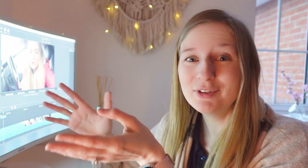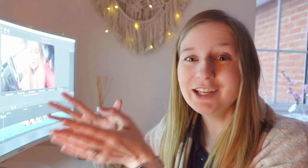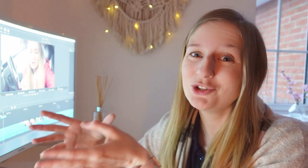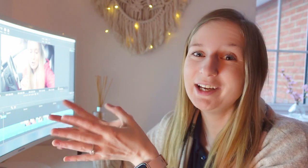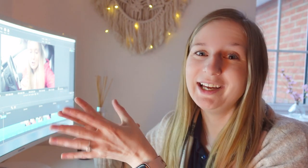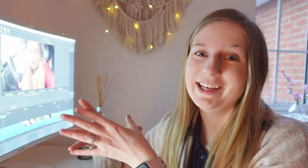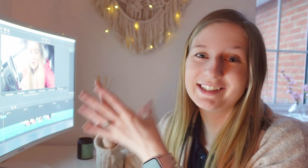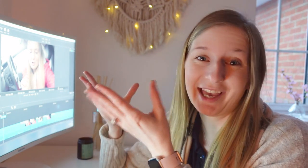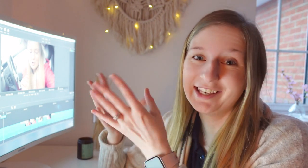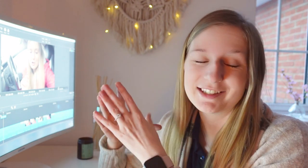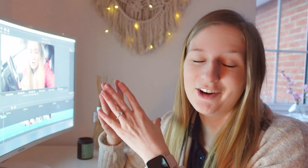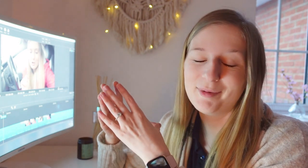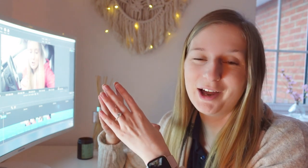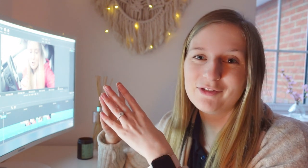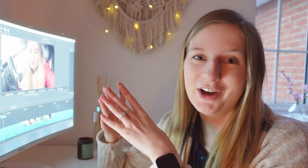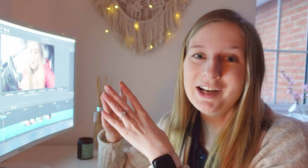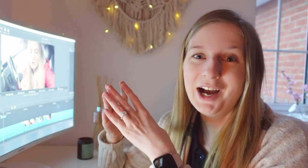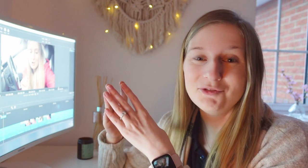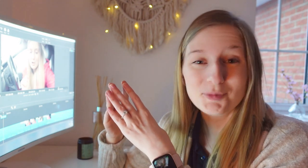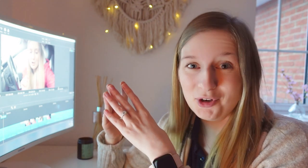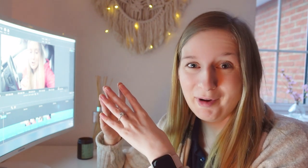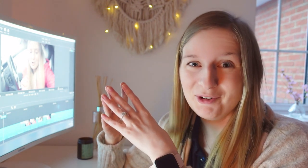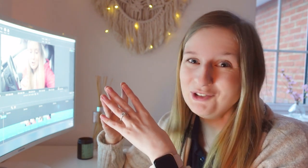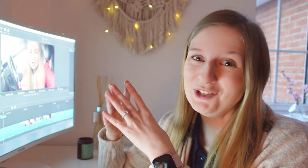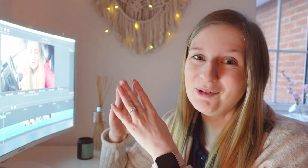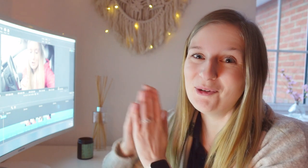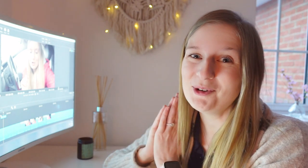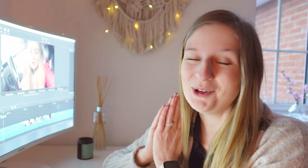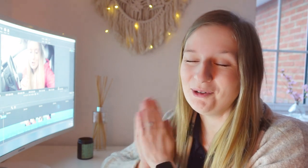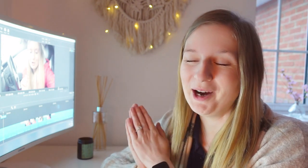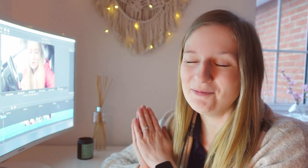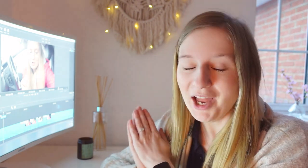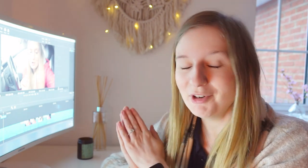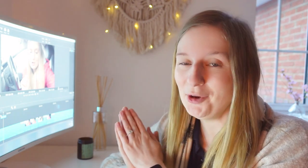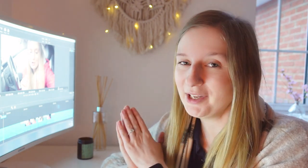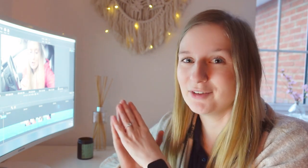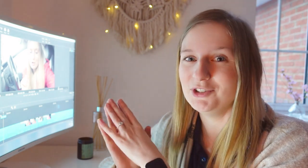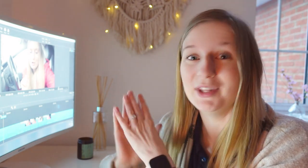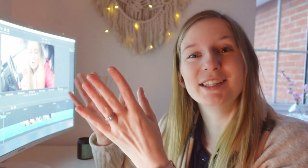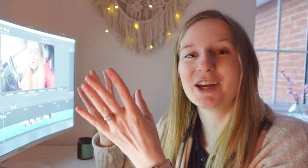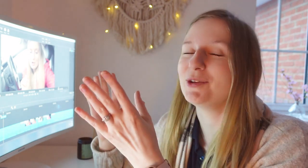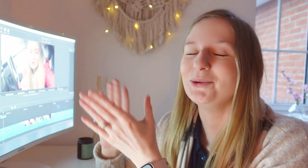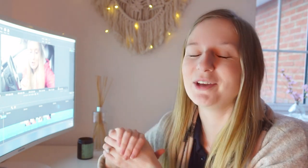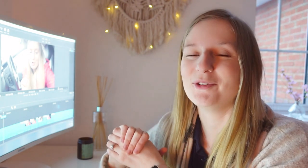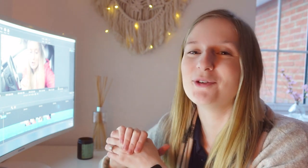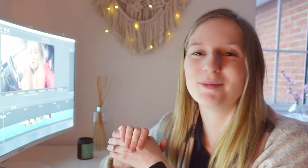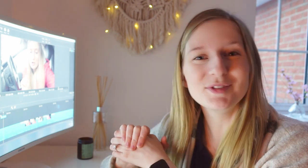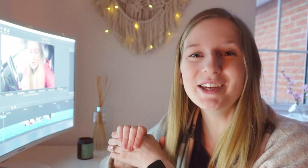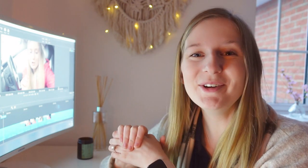really enjoy it, is again it's a side of my life that I've not spoken about on YouTube before so I'm really hoping it gives you the insight that you're looking for from this video.